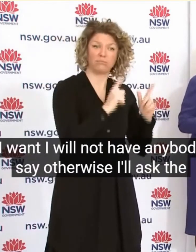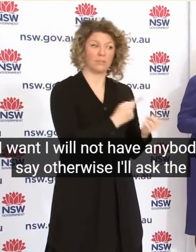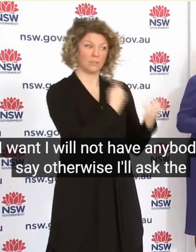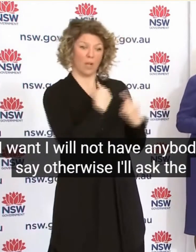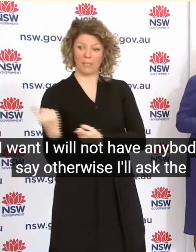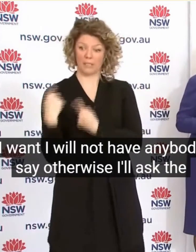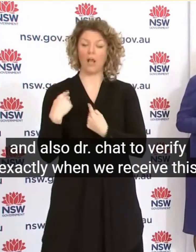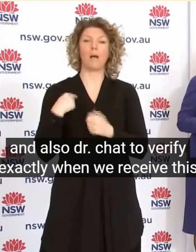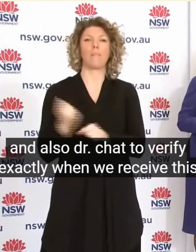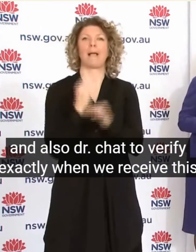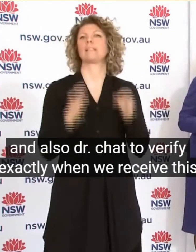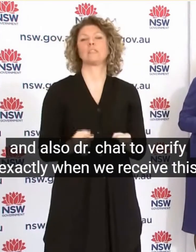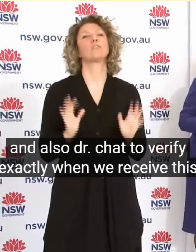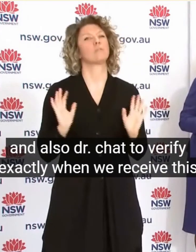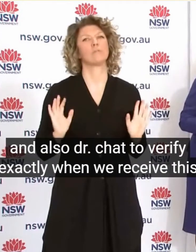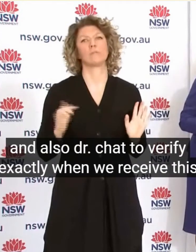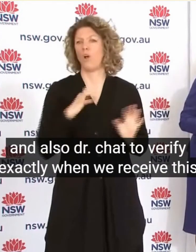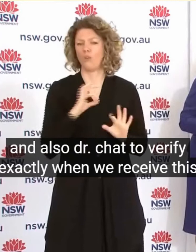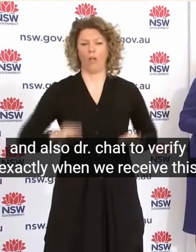Exactly How Long It Took For Us To Accept It